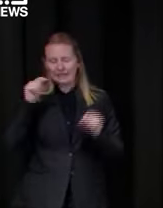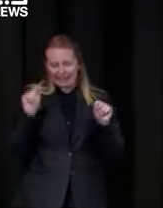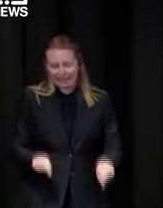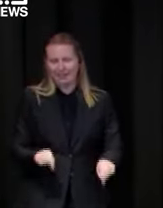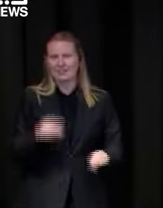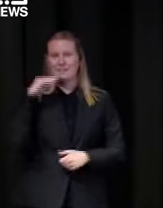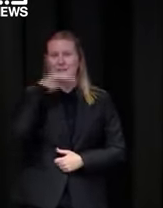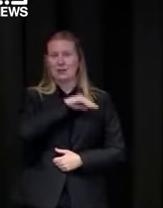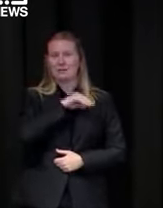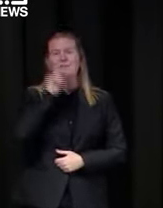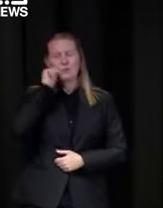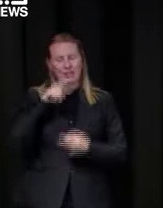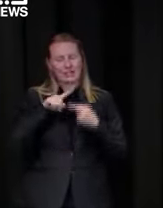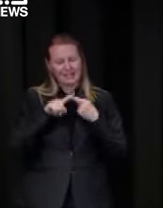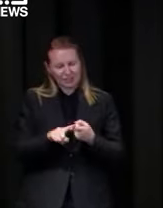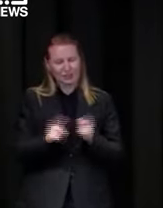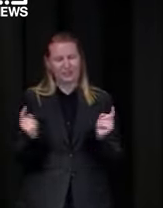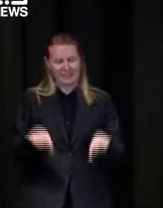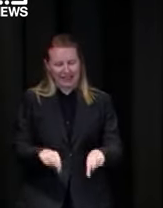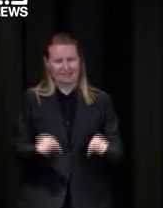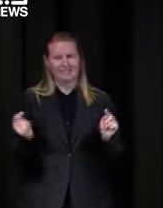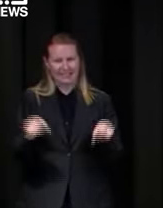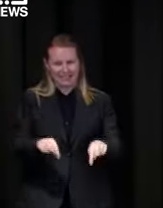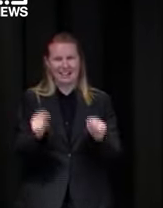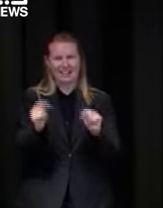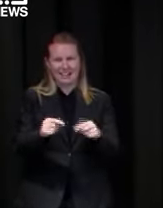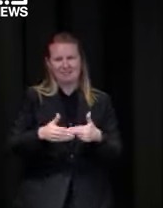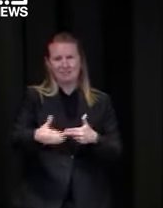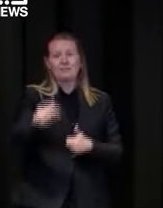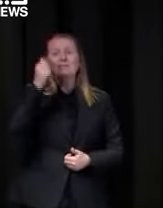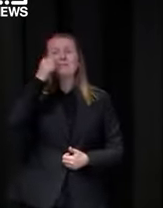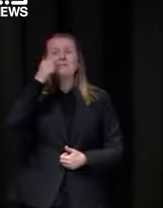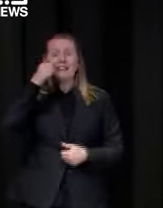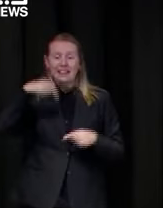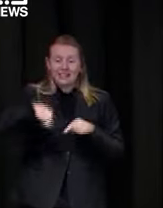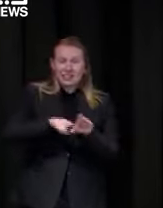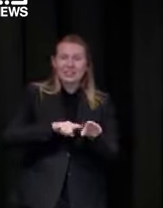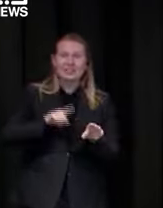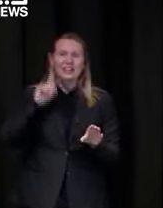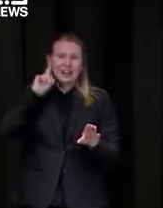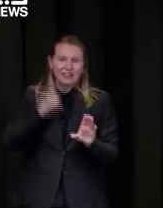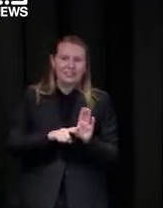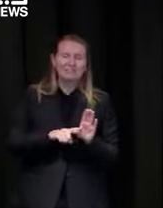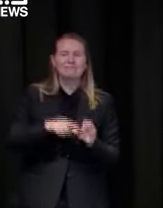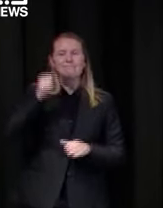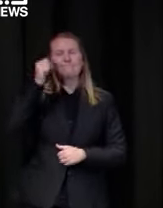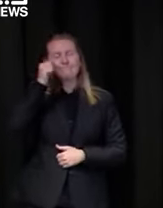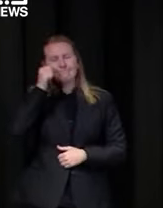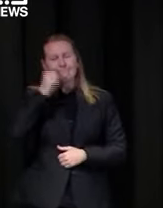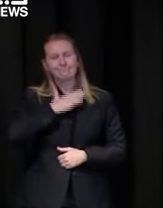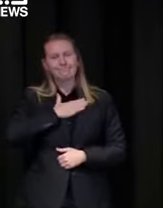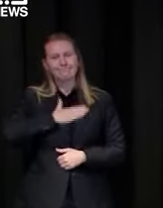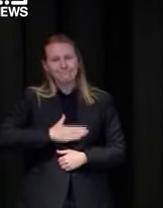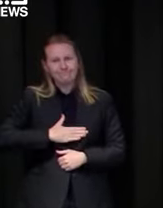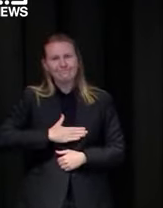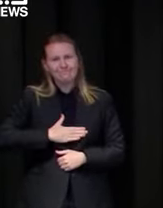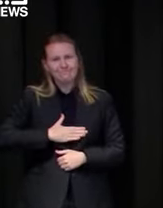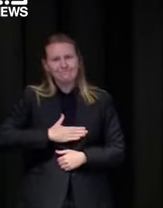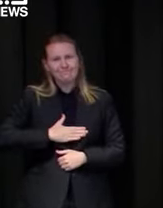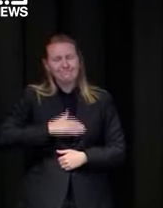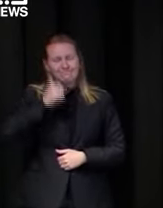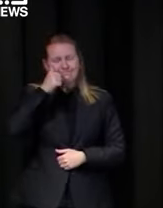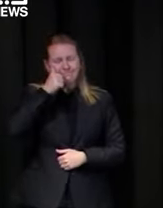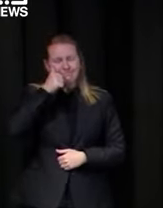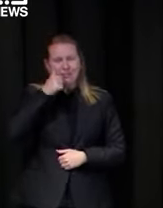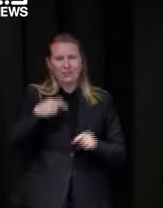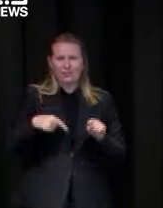will happen um now obviously the last two years for for dedicated footy fans has been a bit painful um